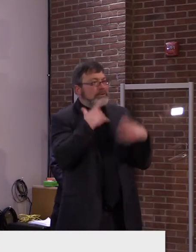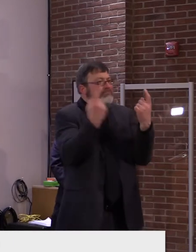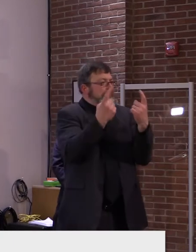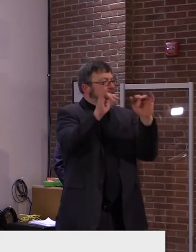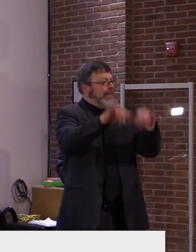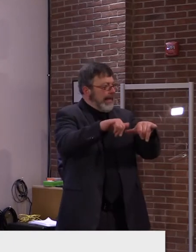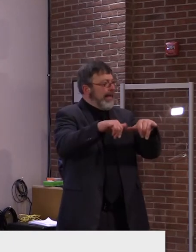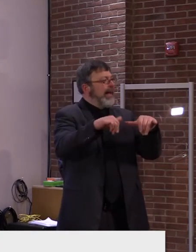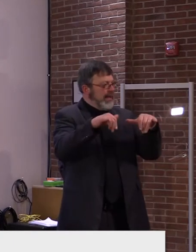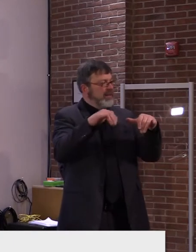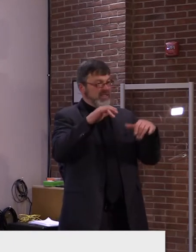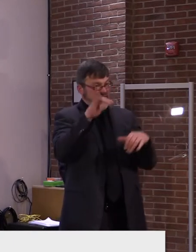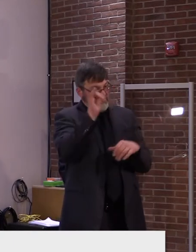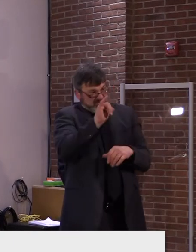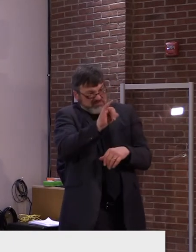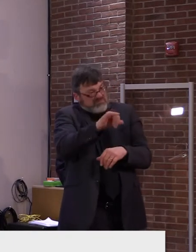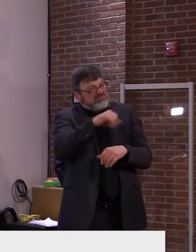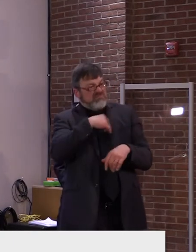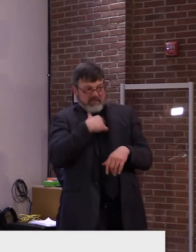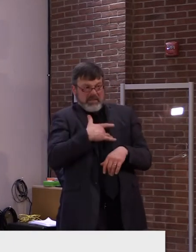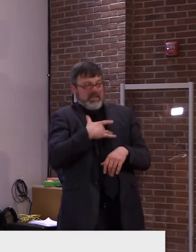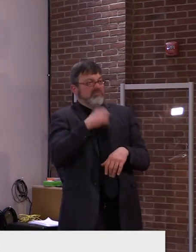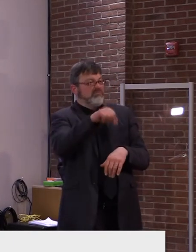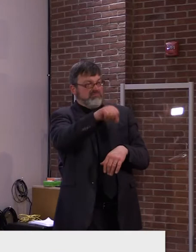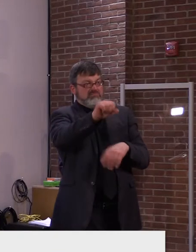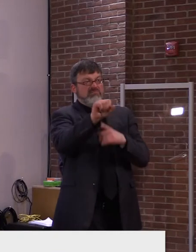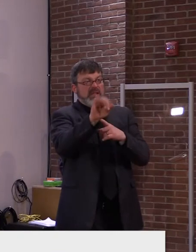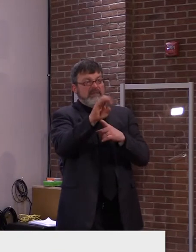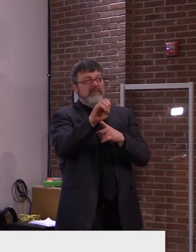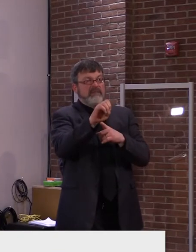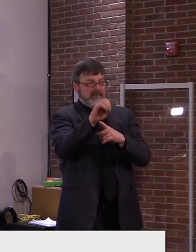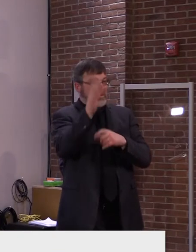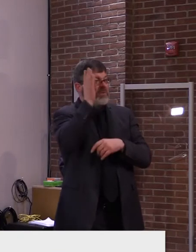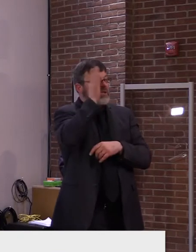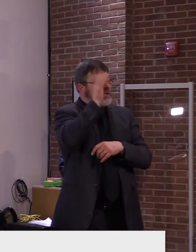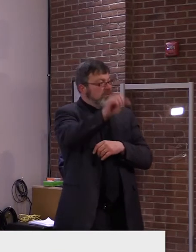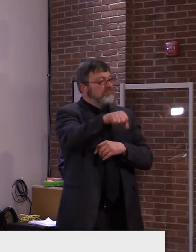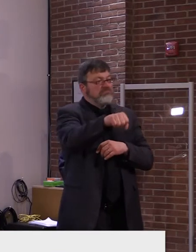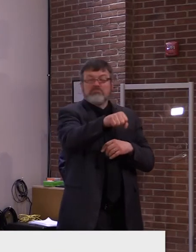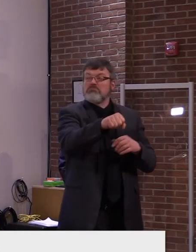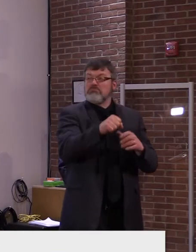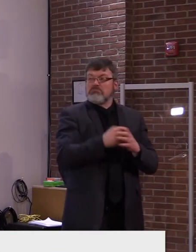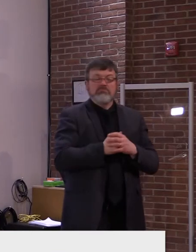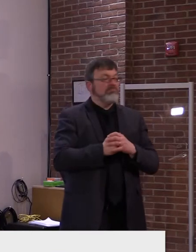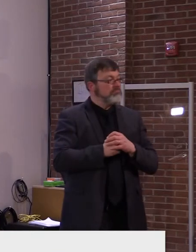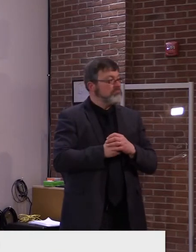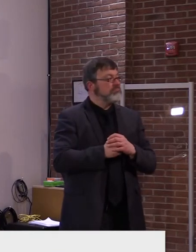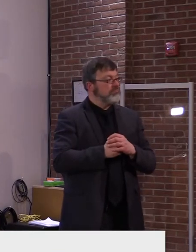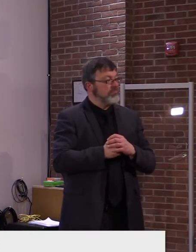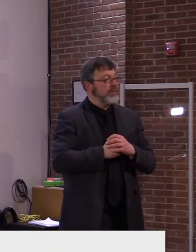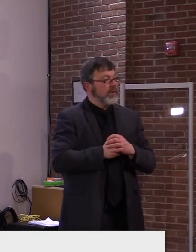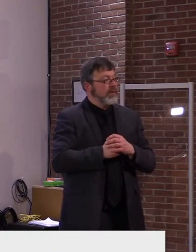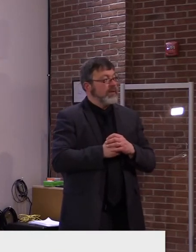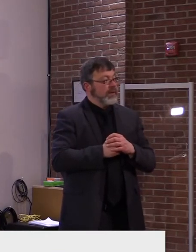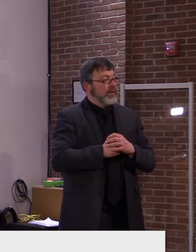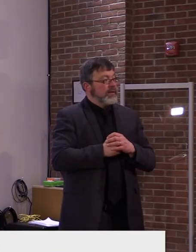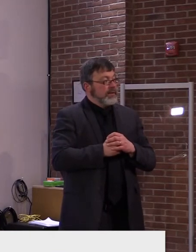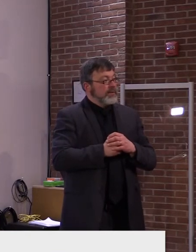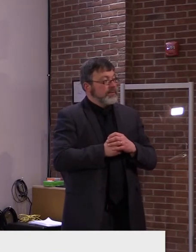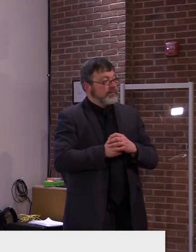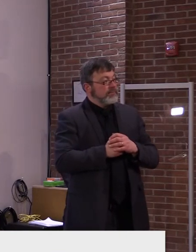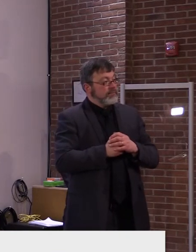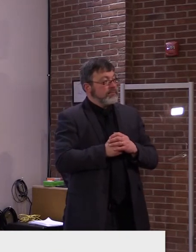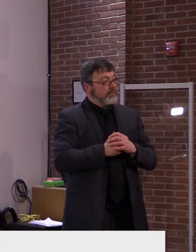still maintain the safety standards we've all been dedicated to throughout the pandemic. The remarkably high uptake of